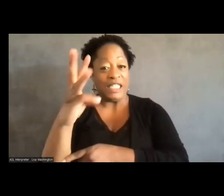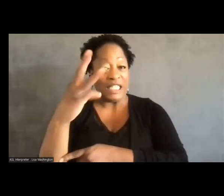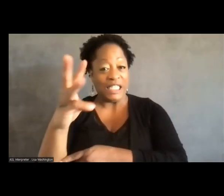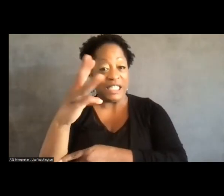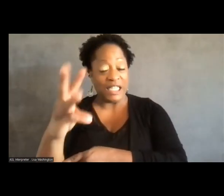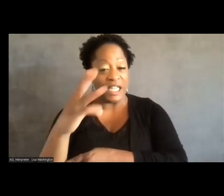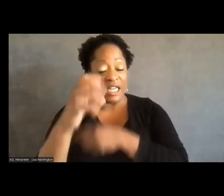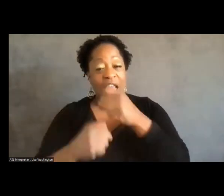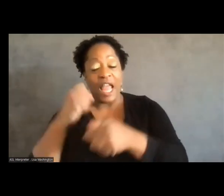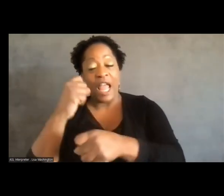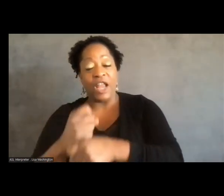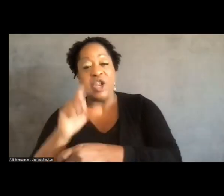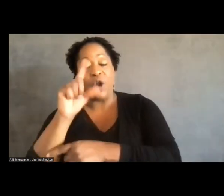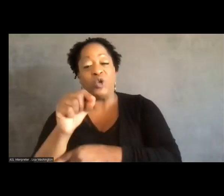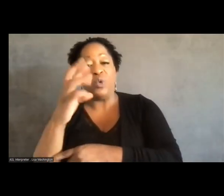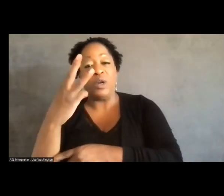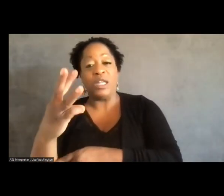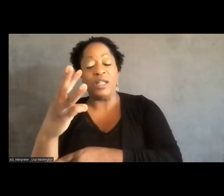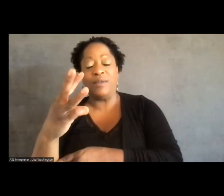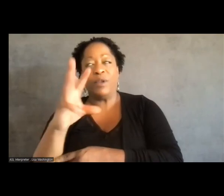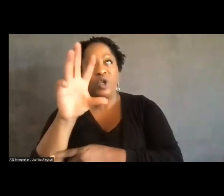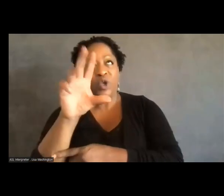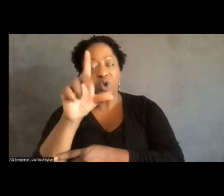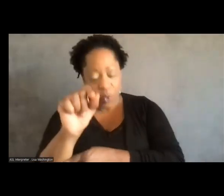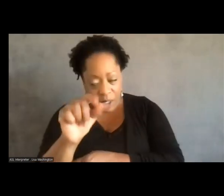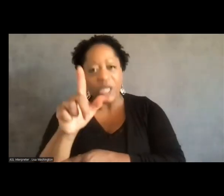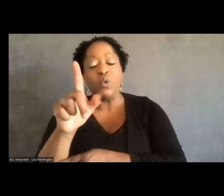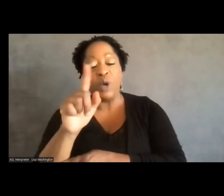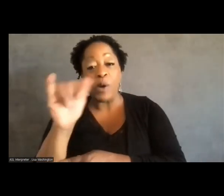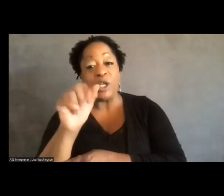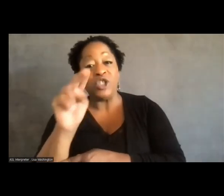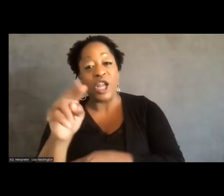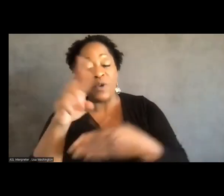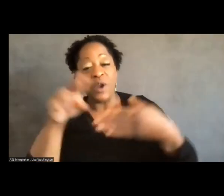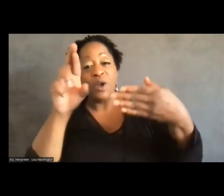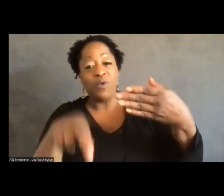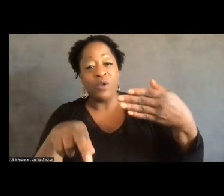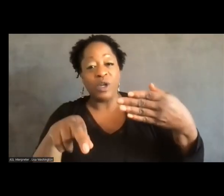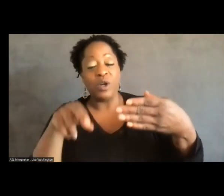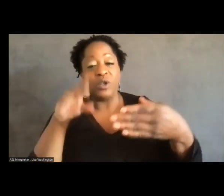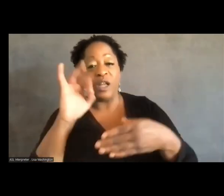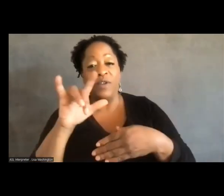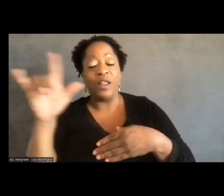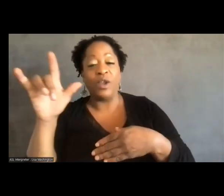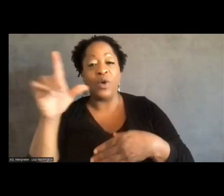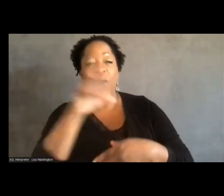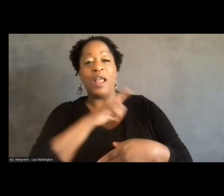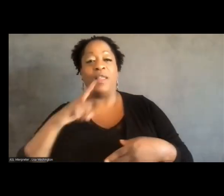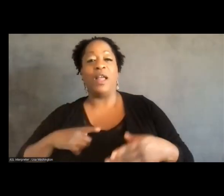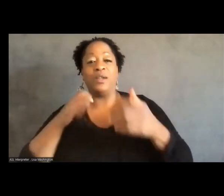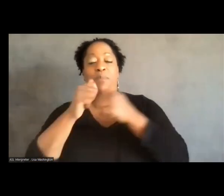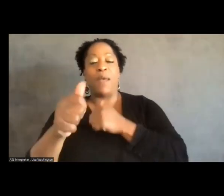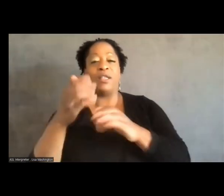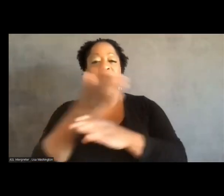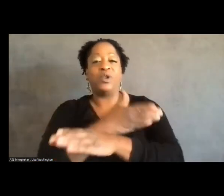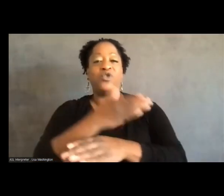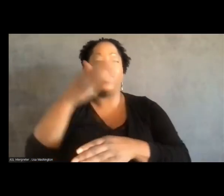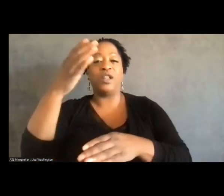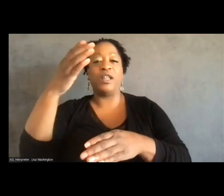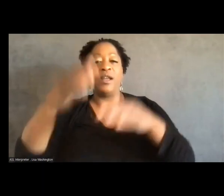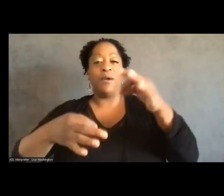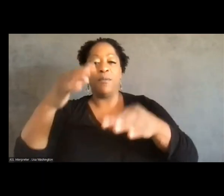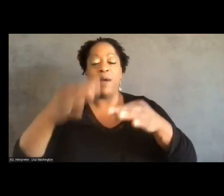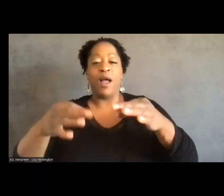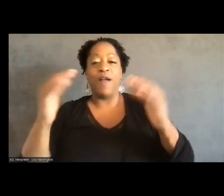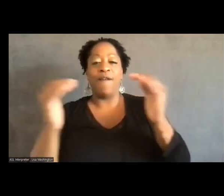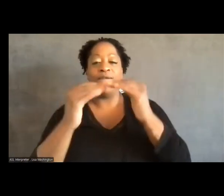2021, in January of 2021, resulted in the Illinois legislature passing the Free Trial Fairness Act, which completely